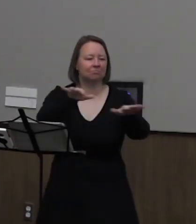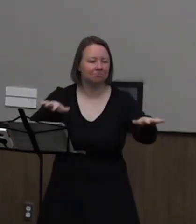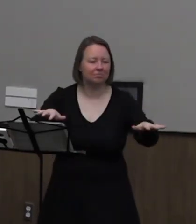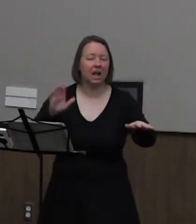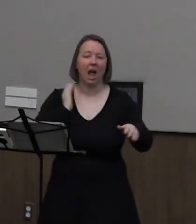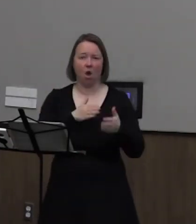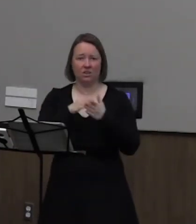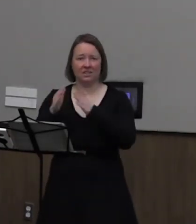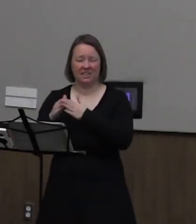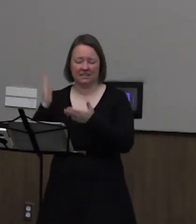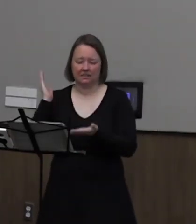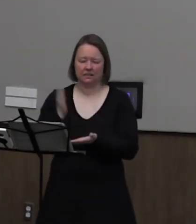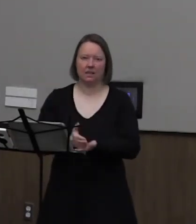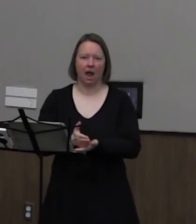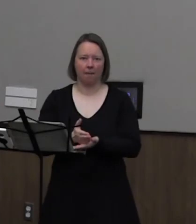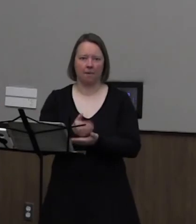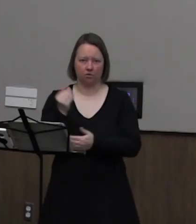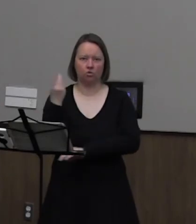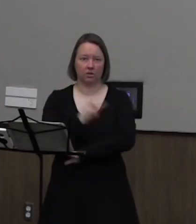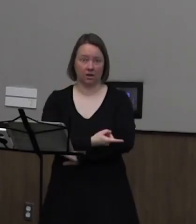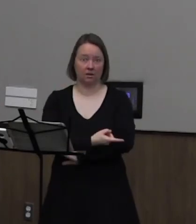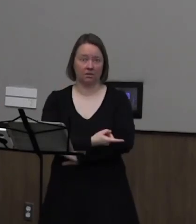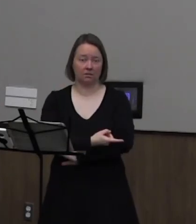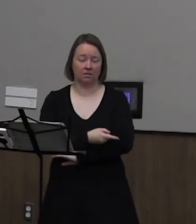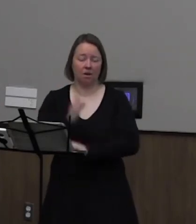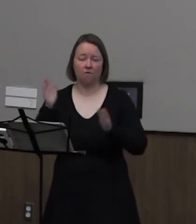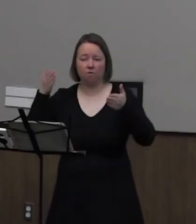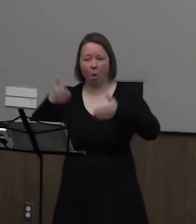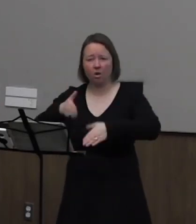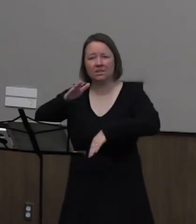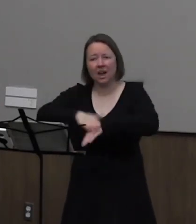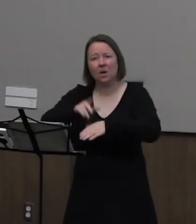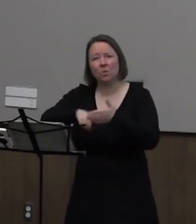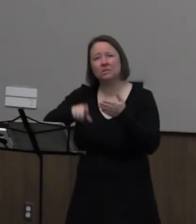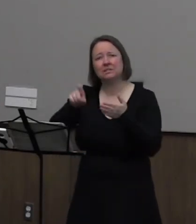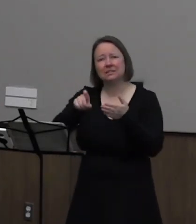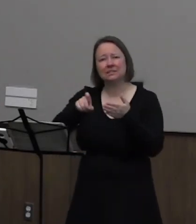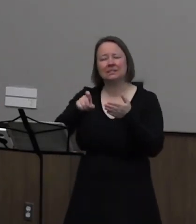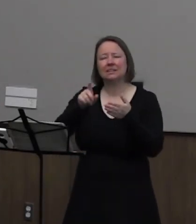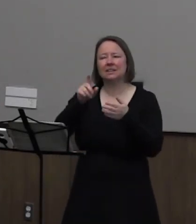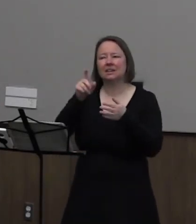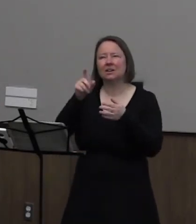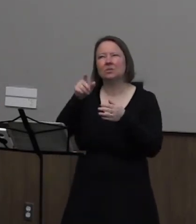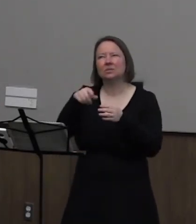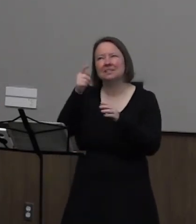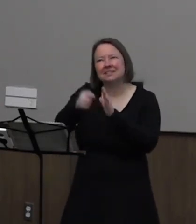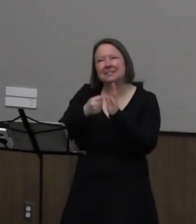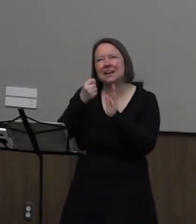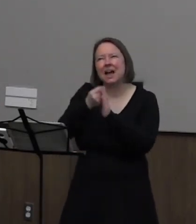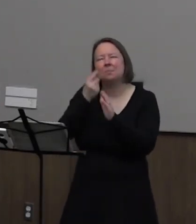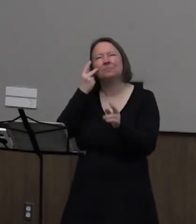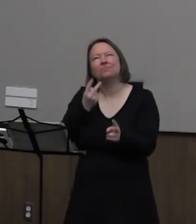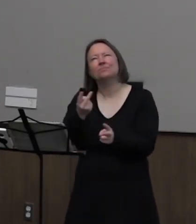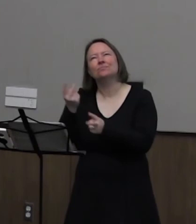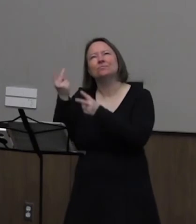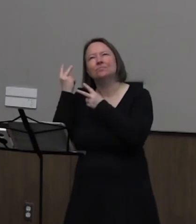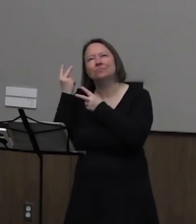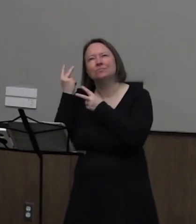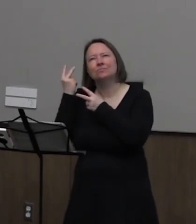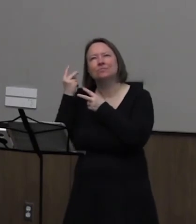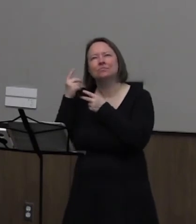for a few days and focusing on the essentials. It was a time for reflection, compassion,